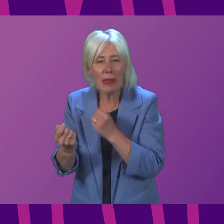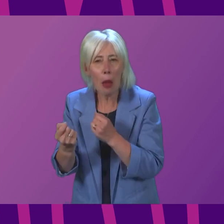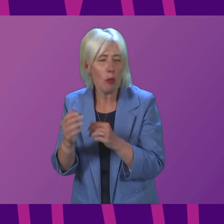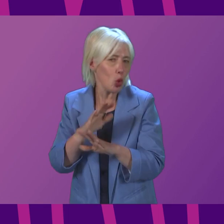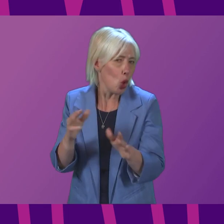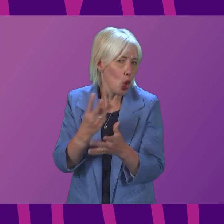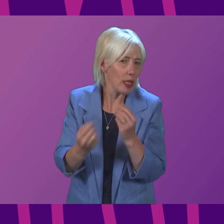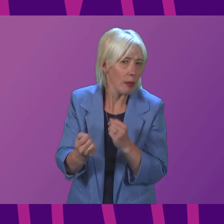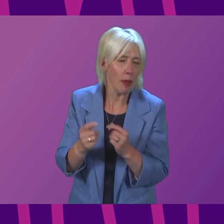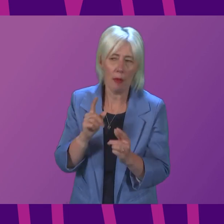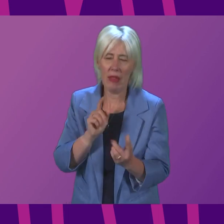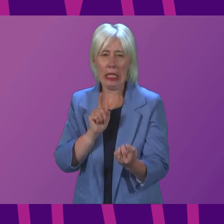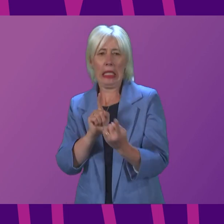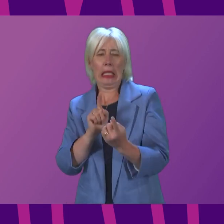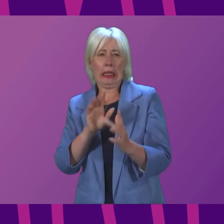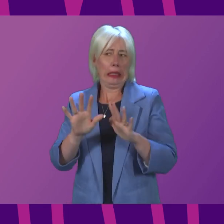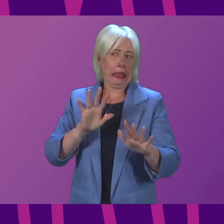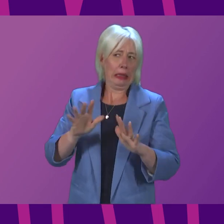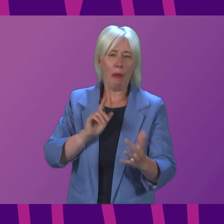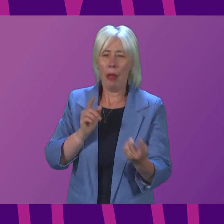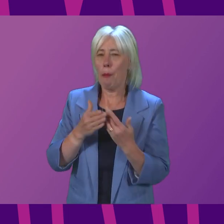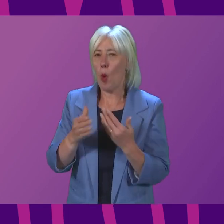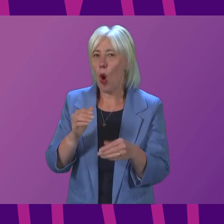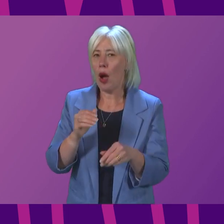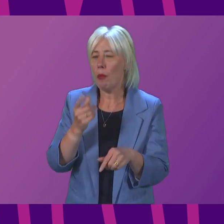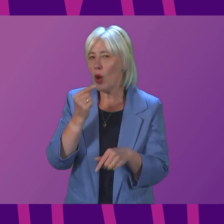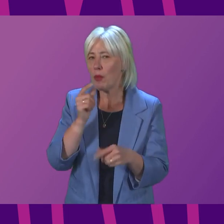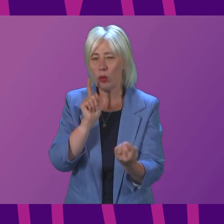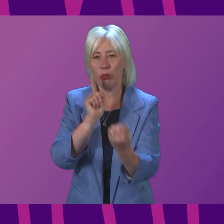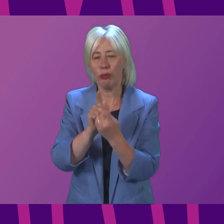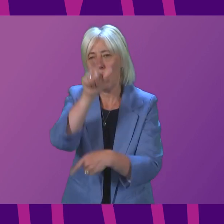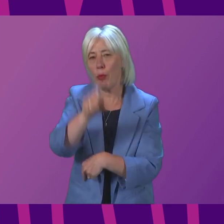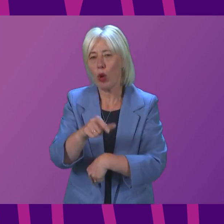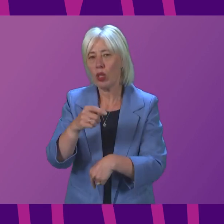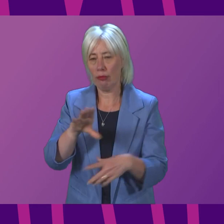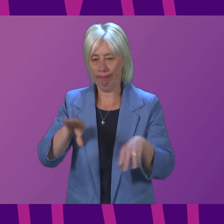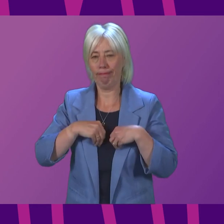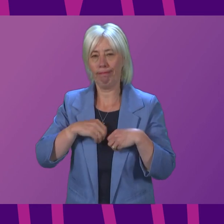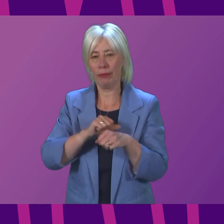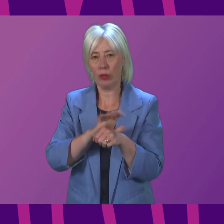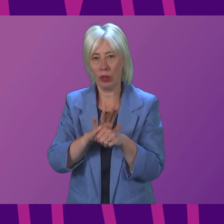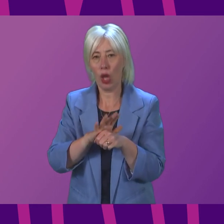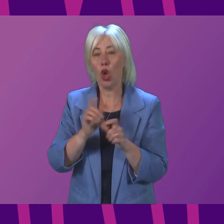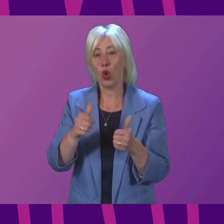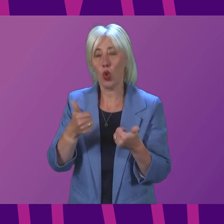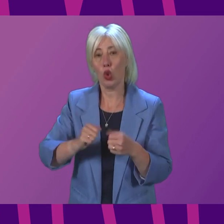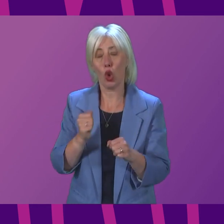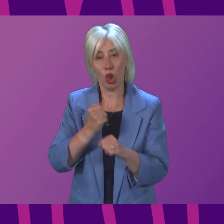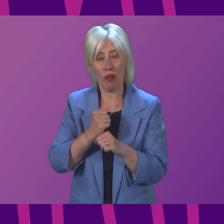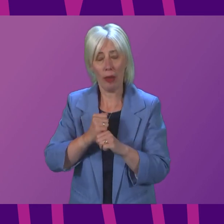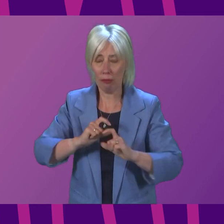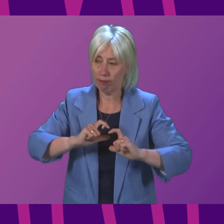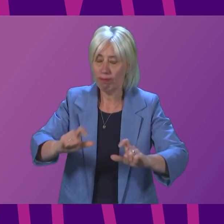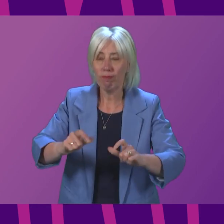coming into contact with people who are COVID positive. Will the Scottish Government consider continuing access to testing for families and